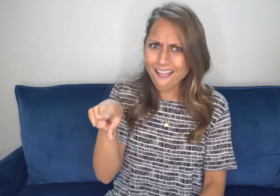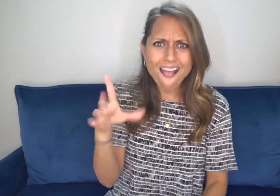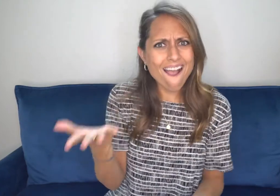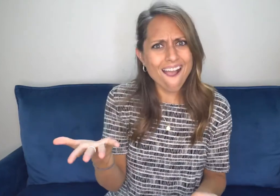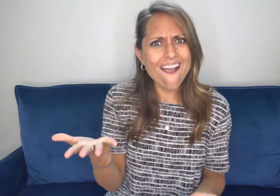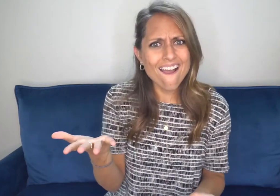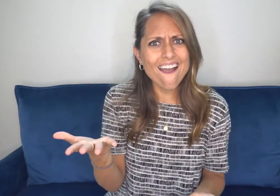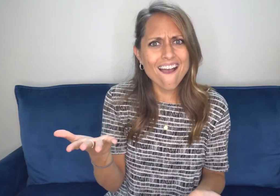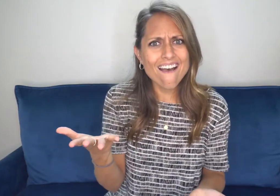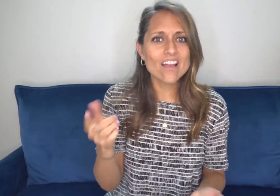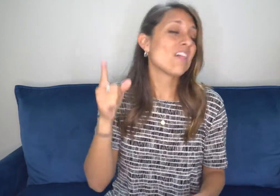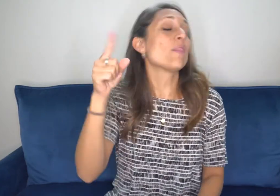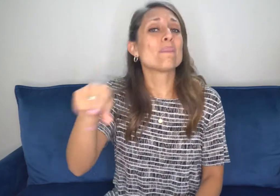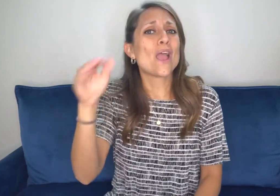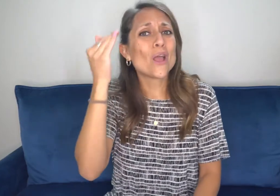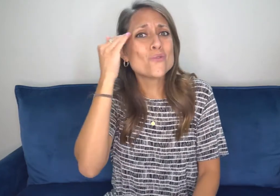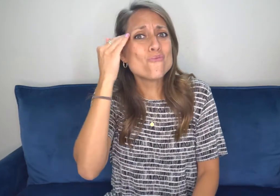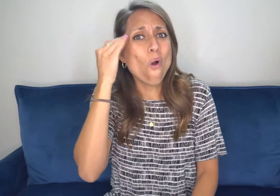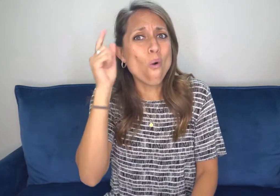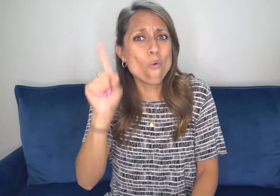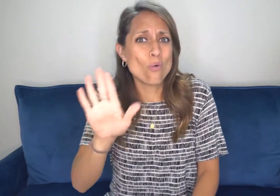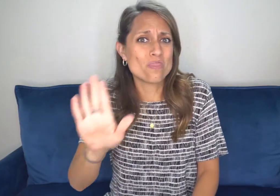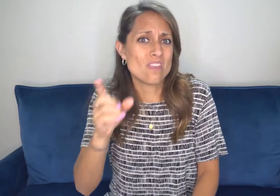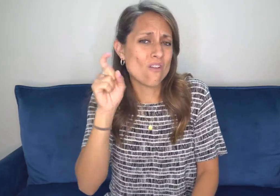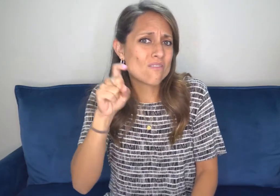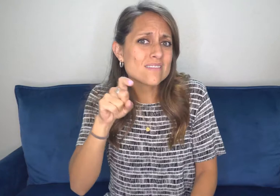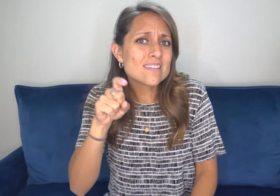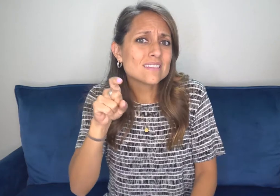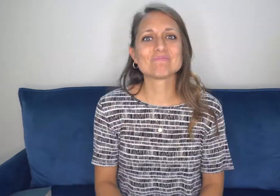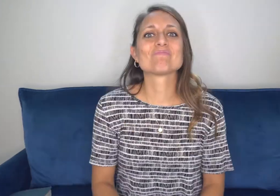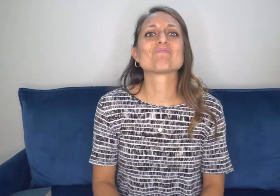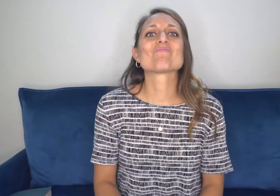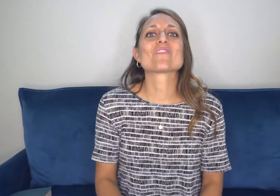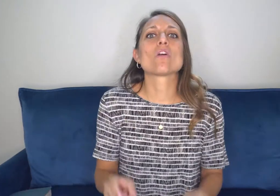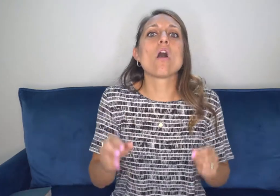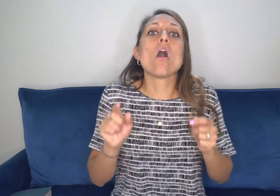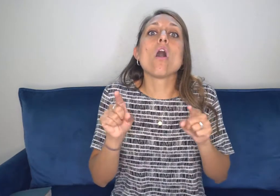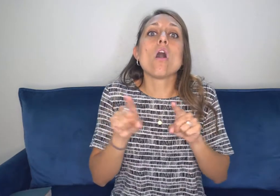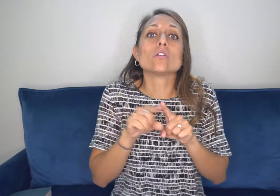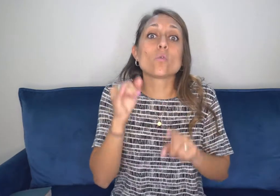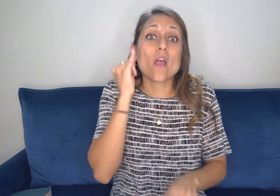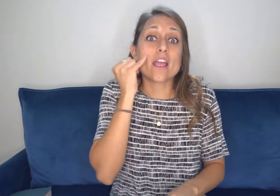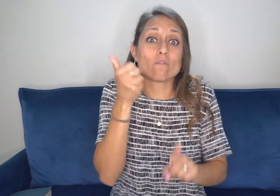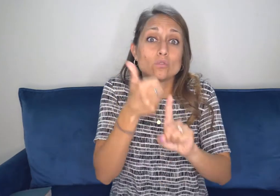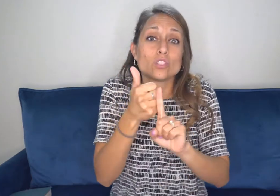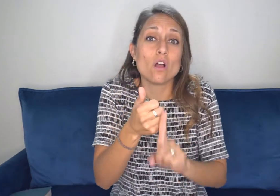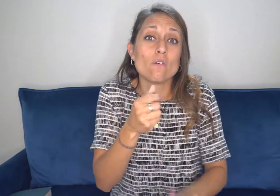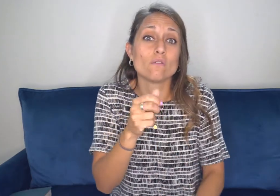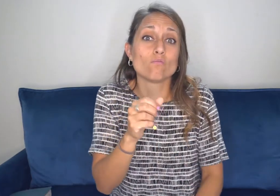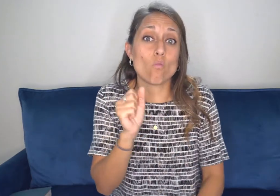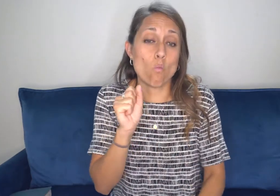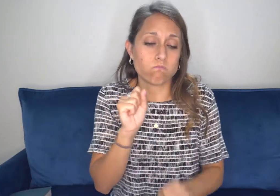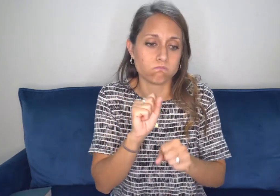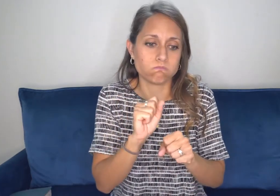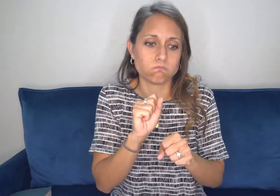And the best thing you can do is to ask a deaf person themselves. I'm telling you, deaf people know what they need.